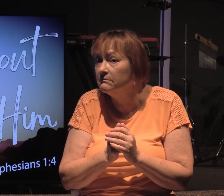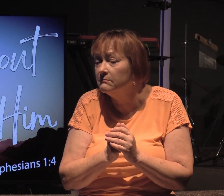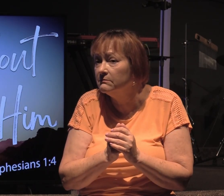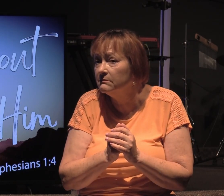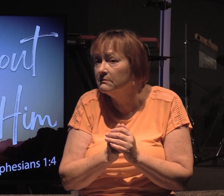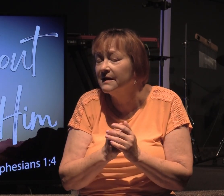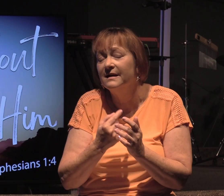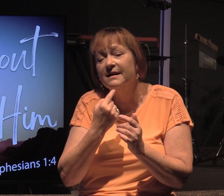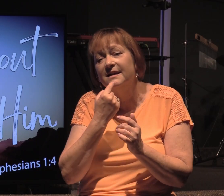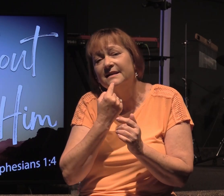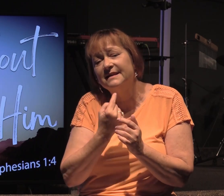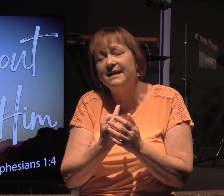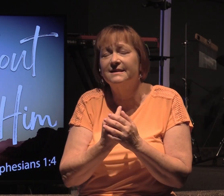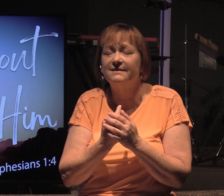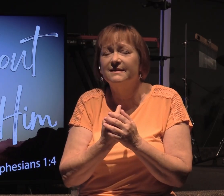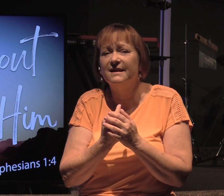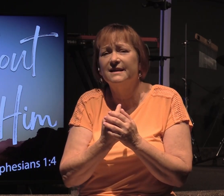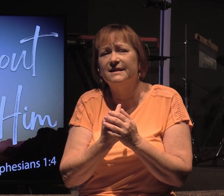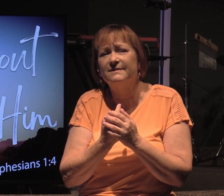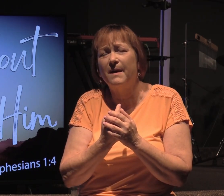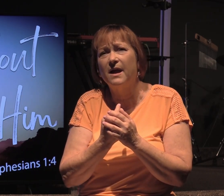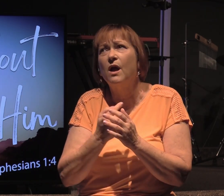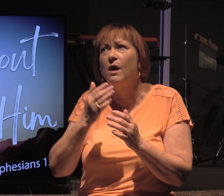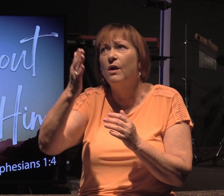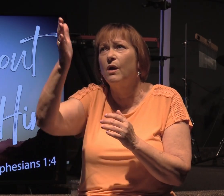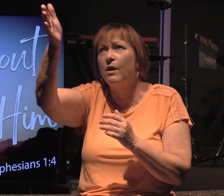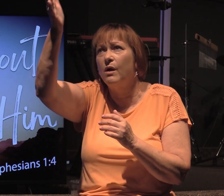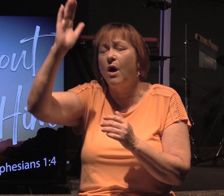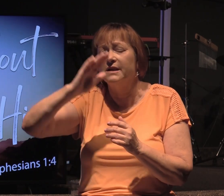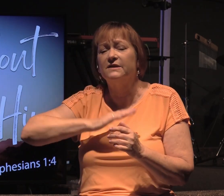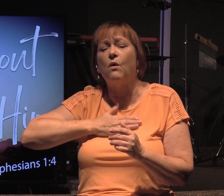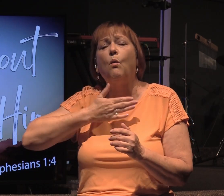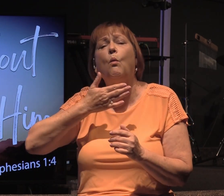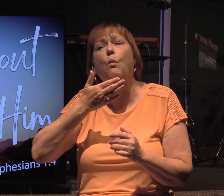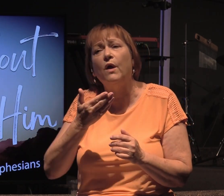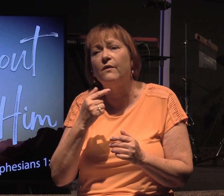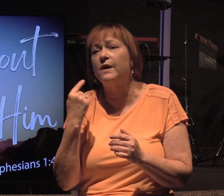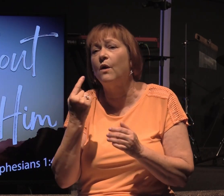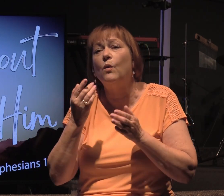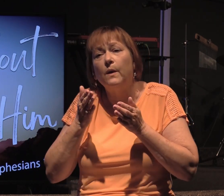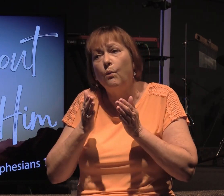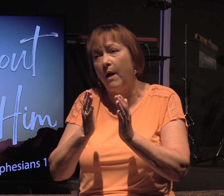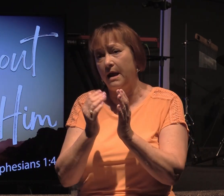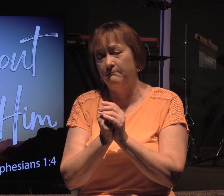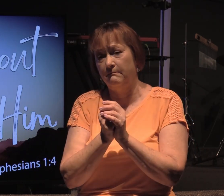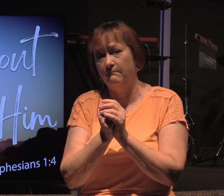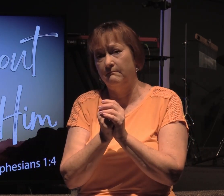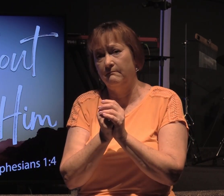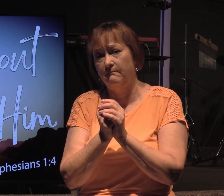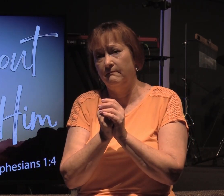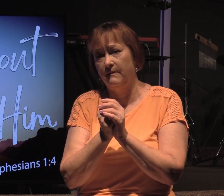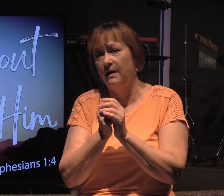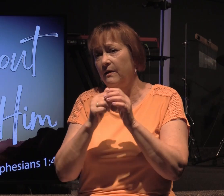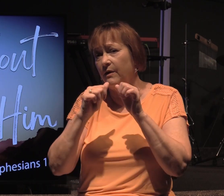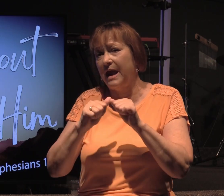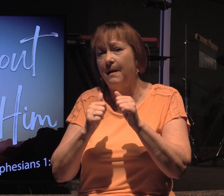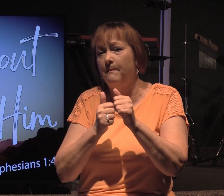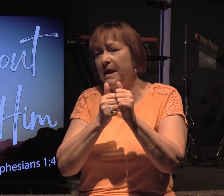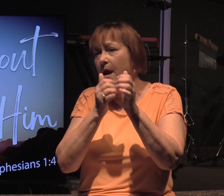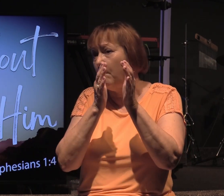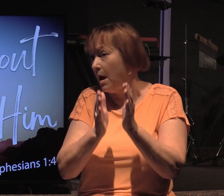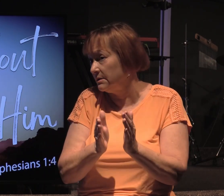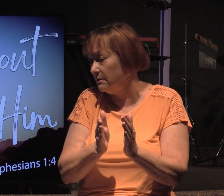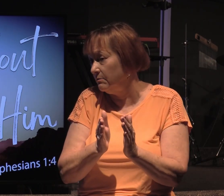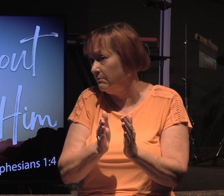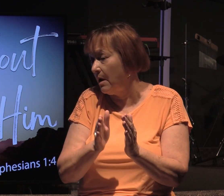He says it's by the will of God. Actually, that's the only way that there could be an apostle. By